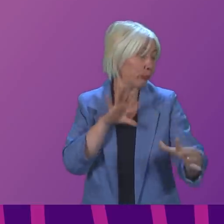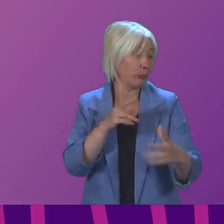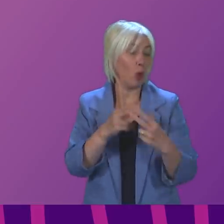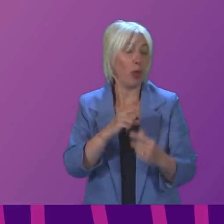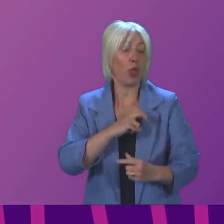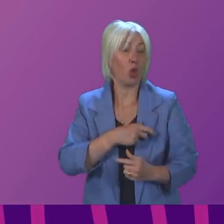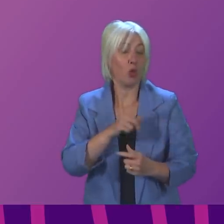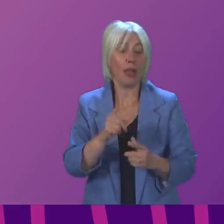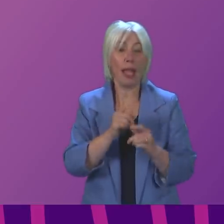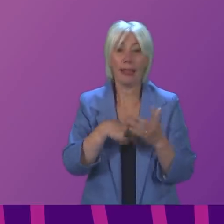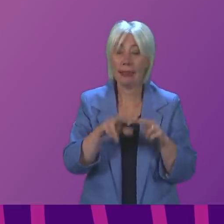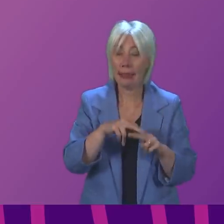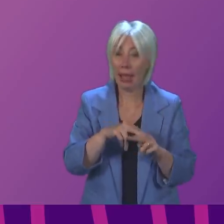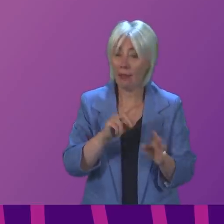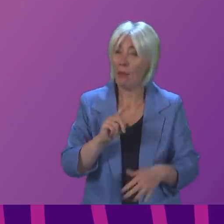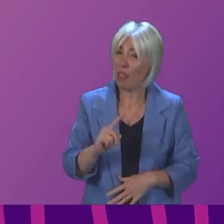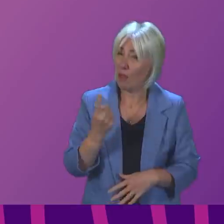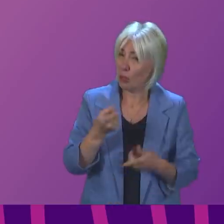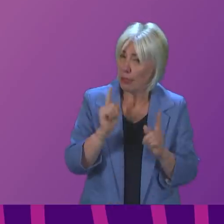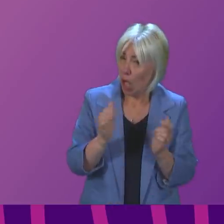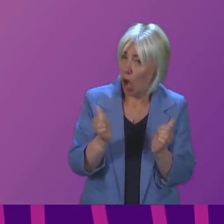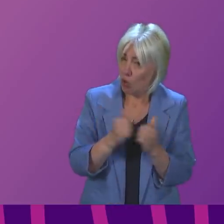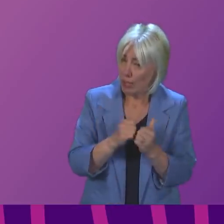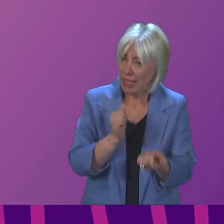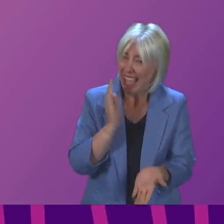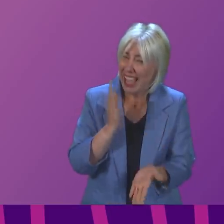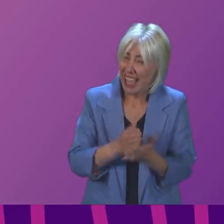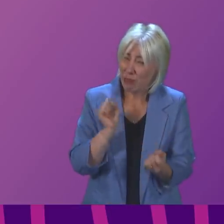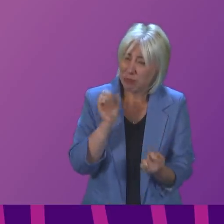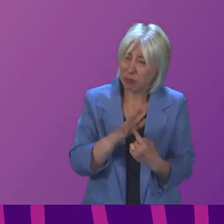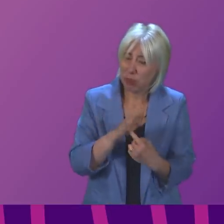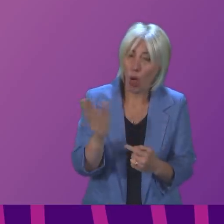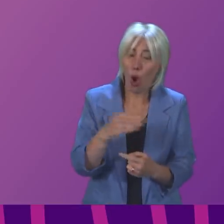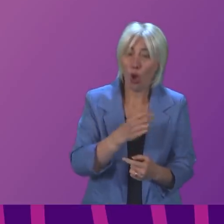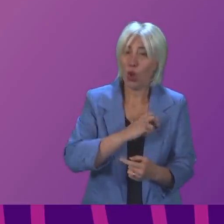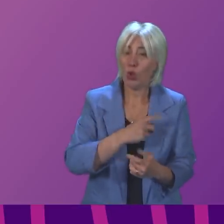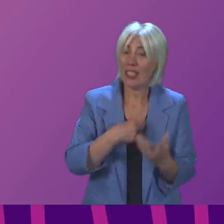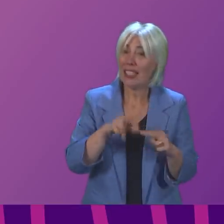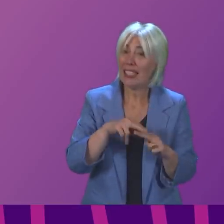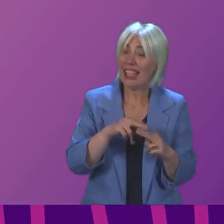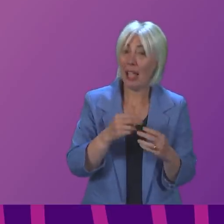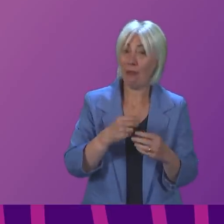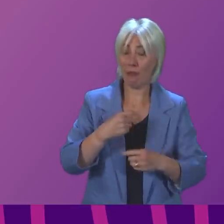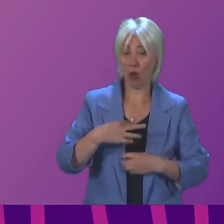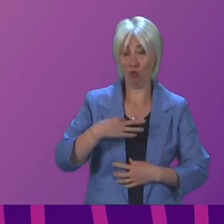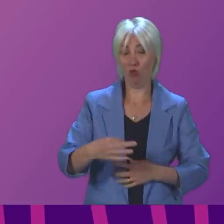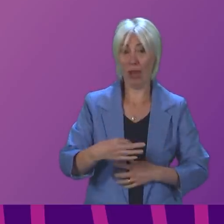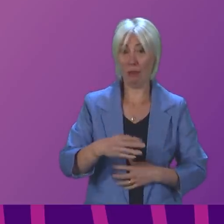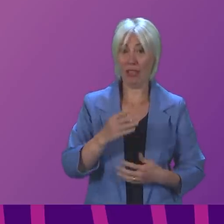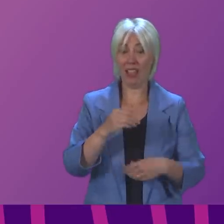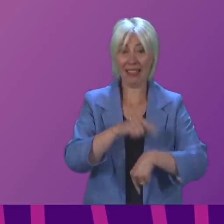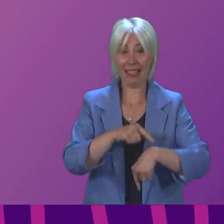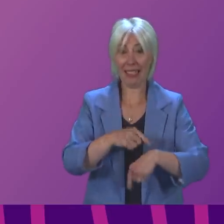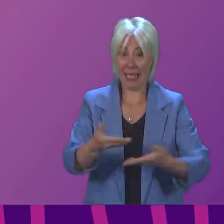therefore ask the First Minister if she agrees that it is essential that staff union representatives are given the time that they need to provide adequate support for their members?